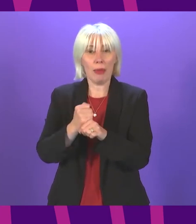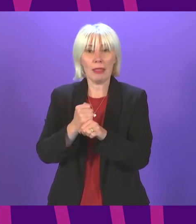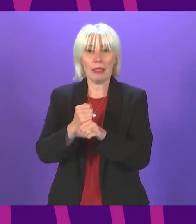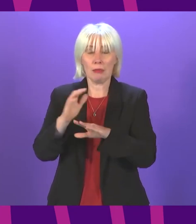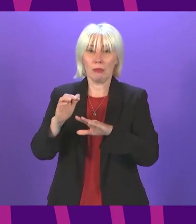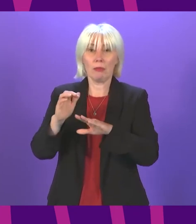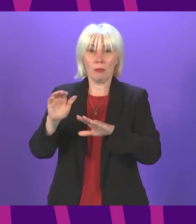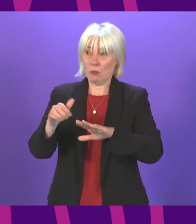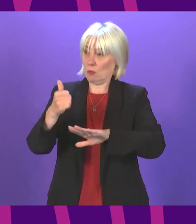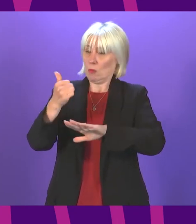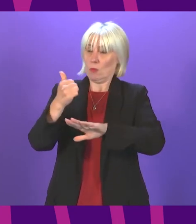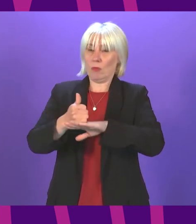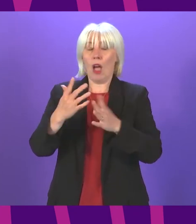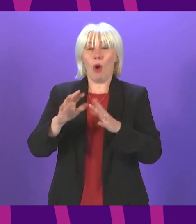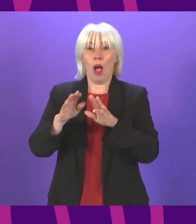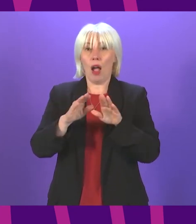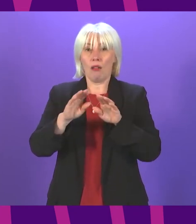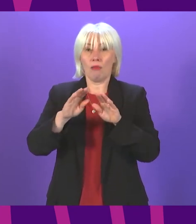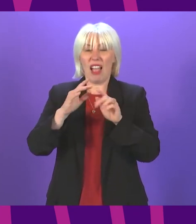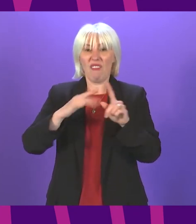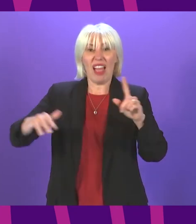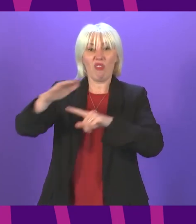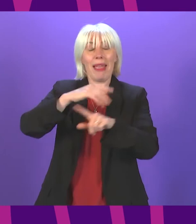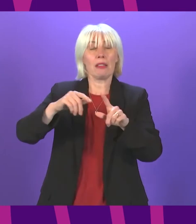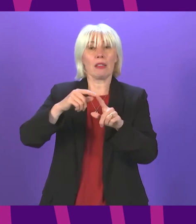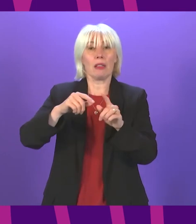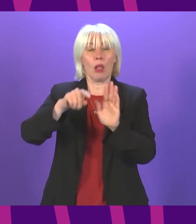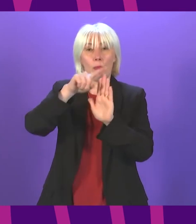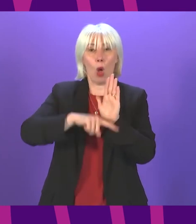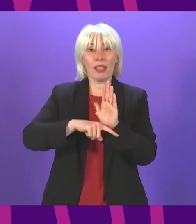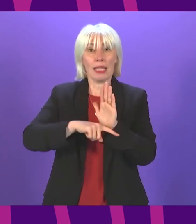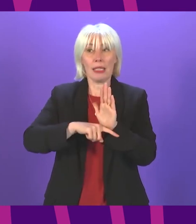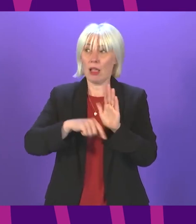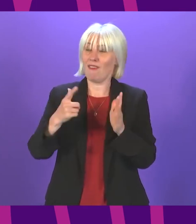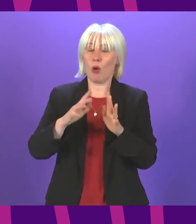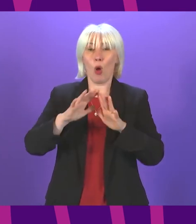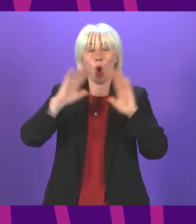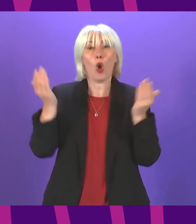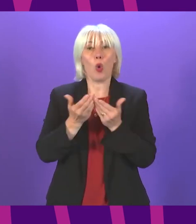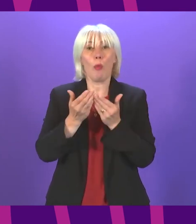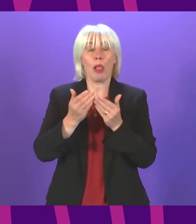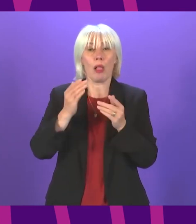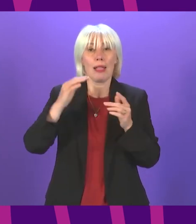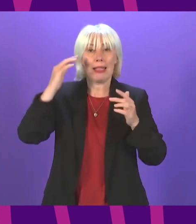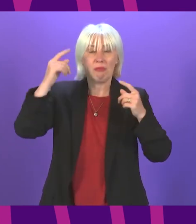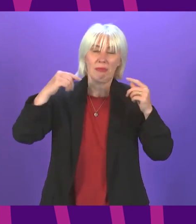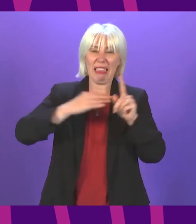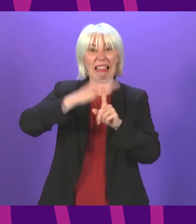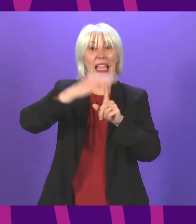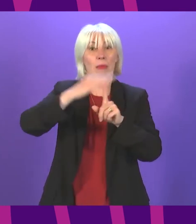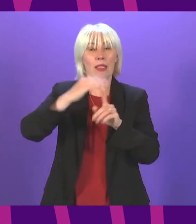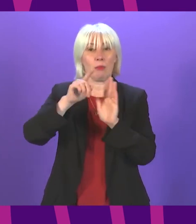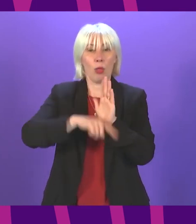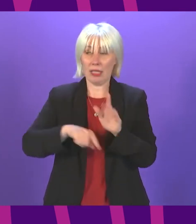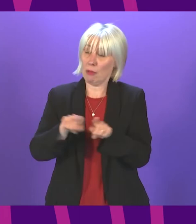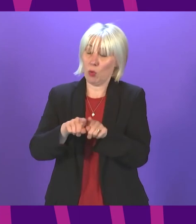world-leading environmental policies in the face of the global climate emergency in doing so I welcome that the